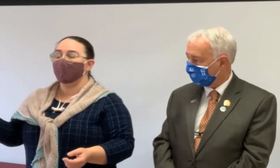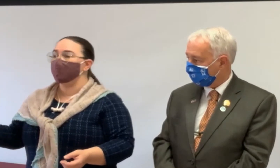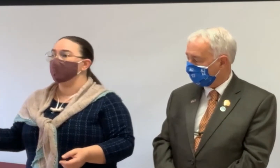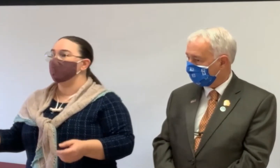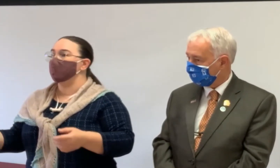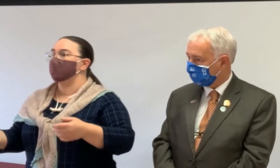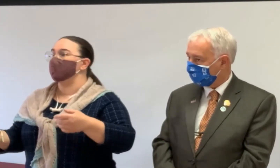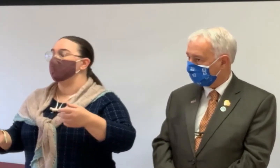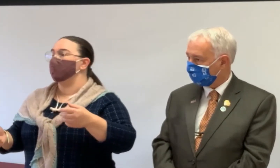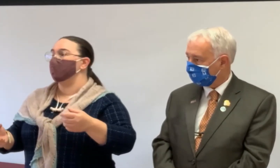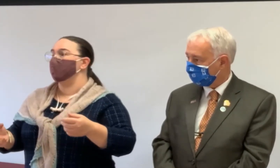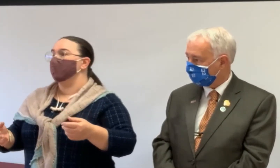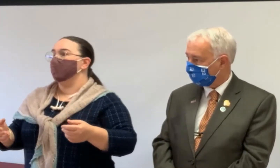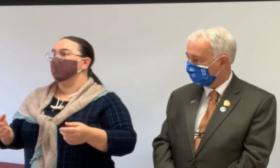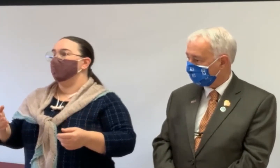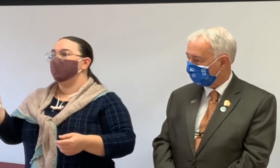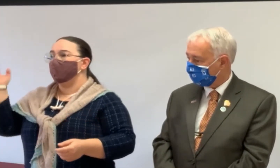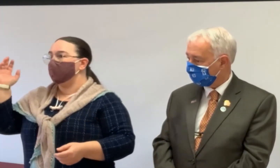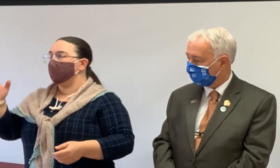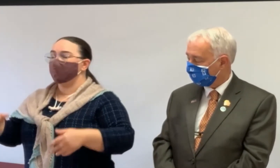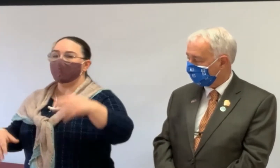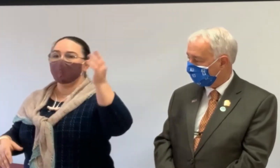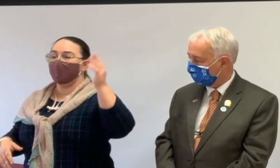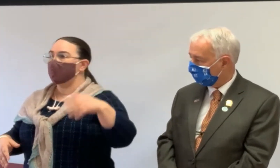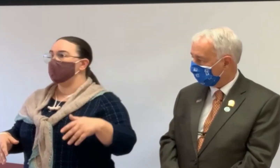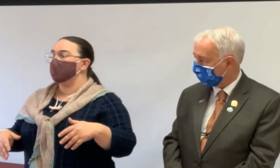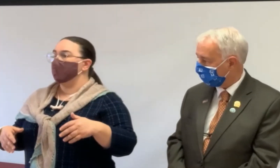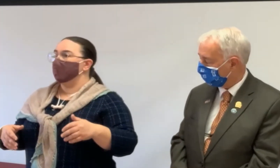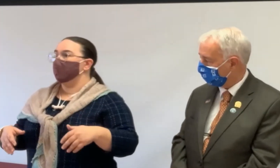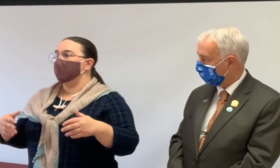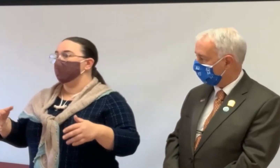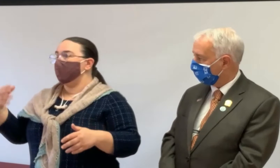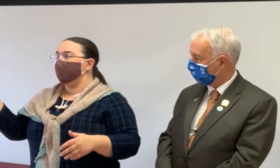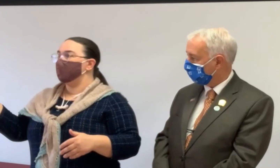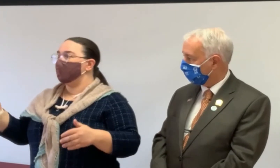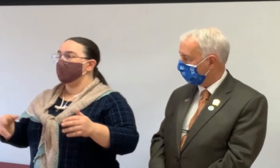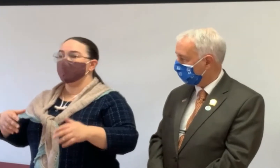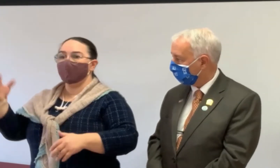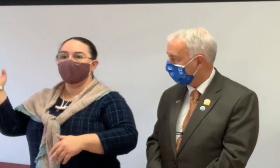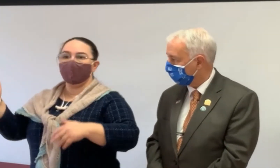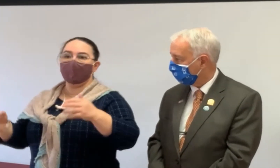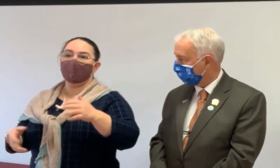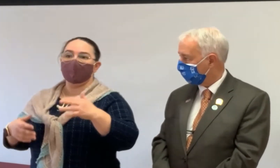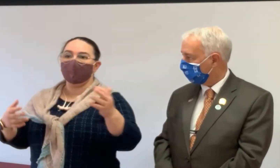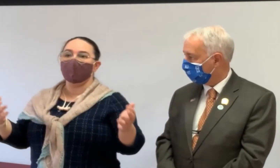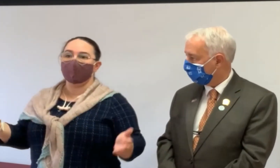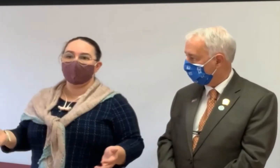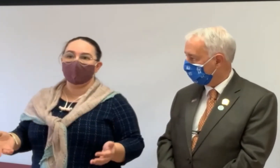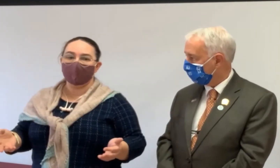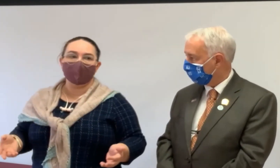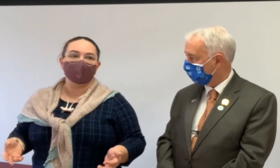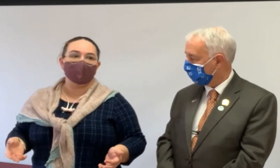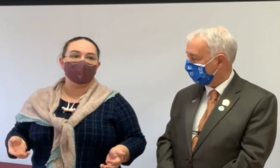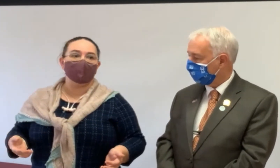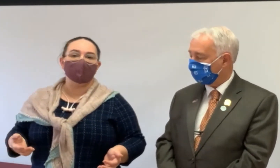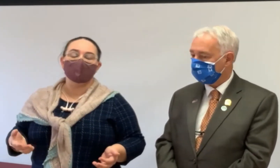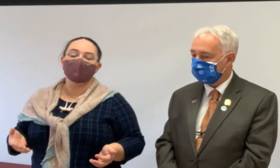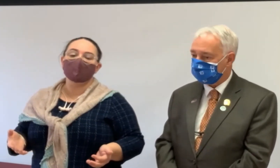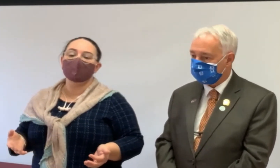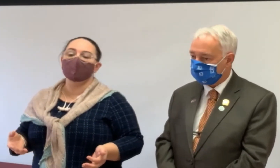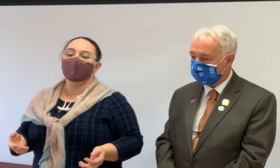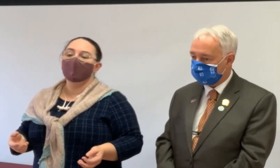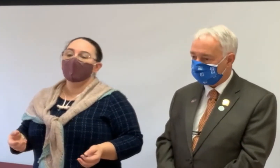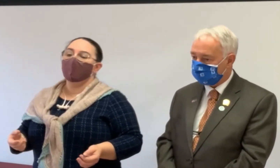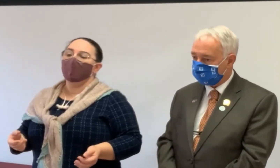or lock doors or open and close shades that you don't have to necessarily get up and down and walk around all around your house